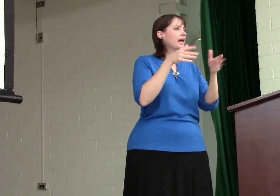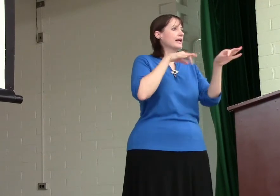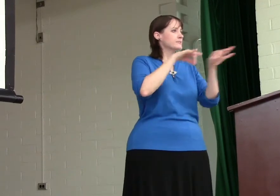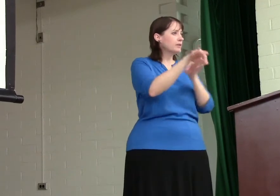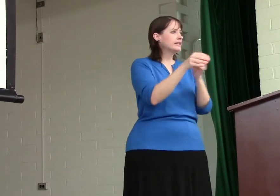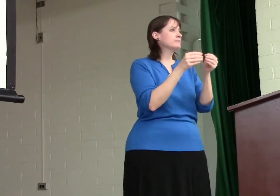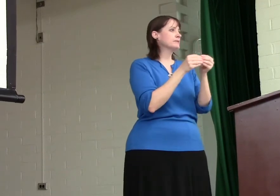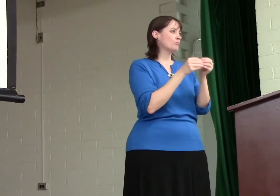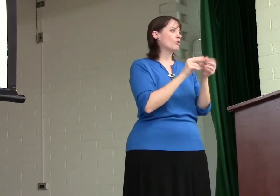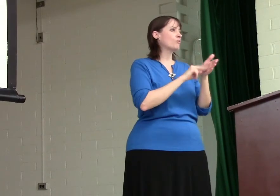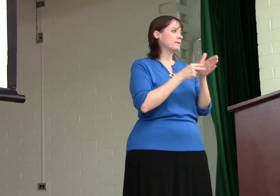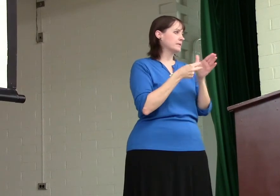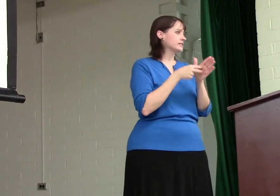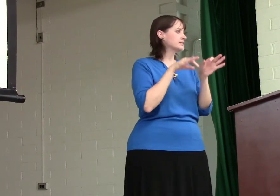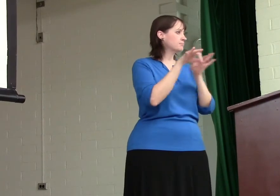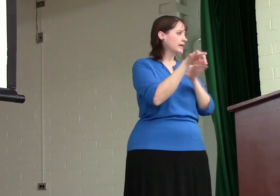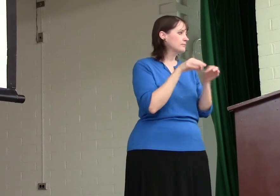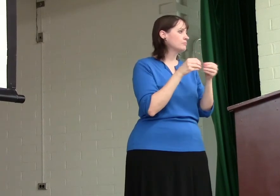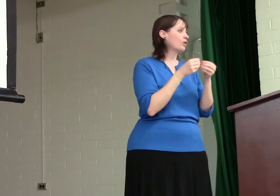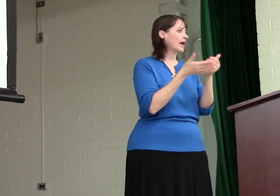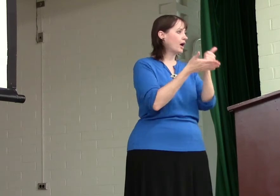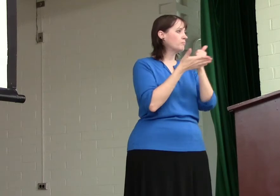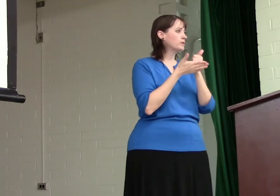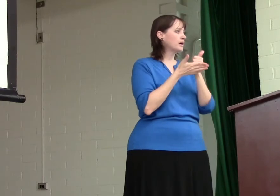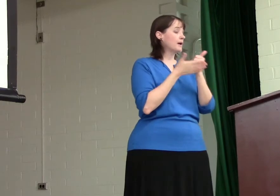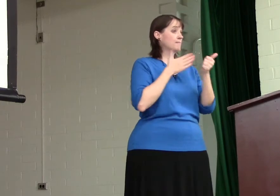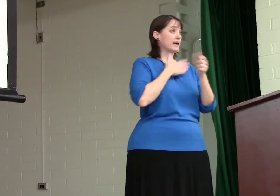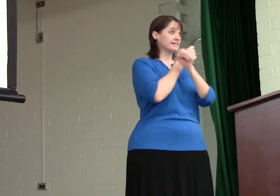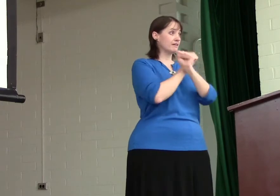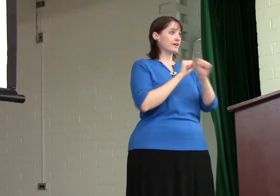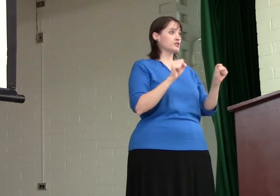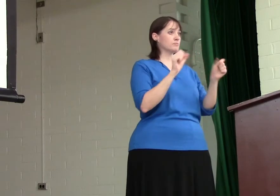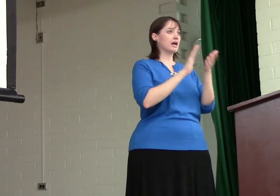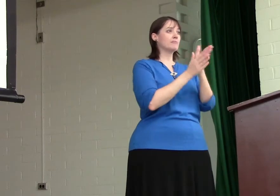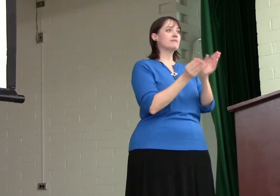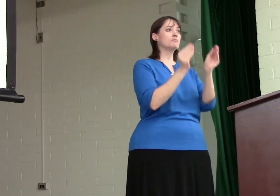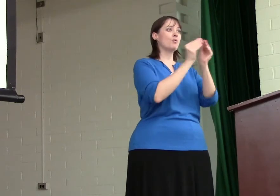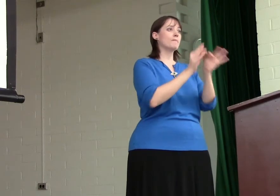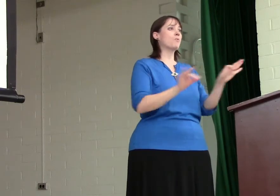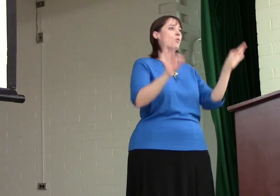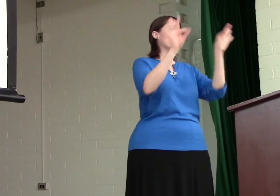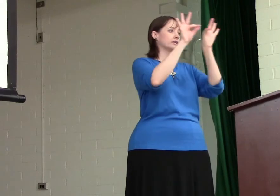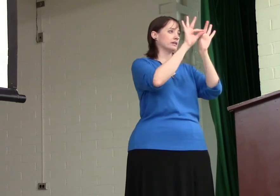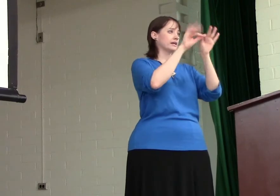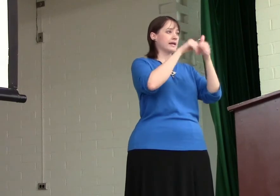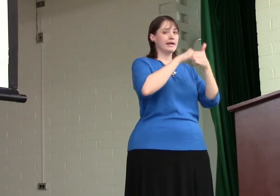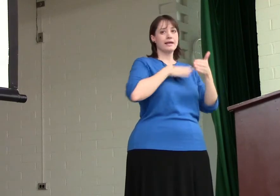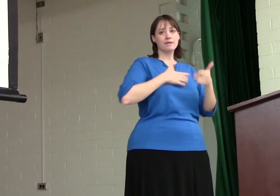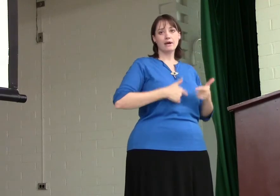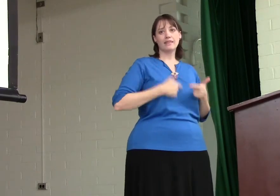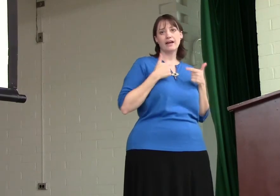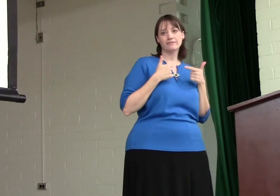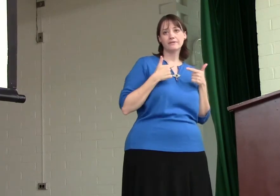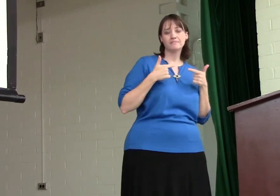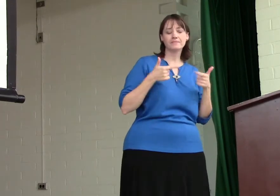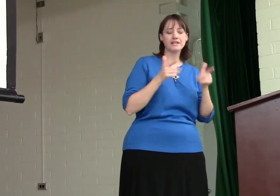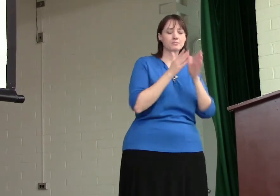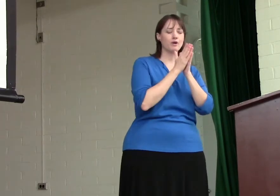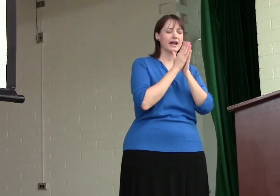Explain to me more what it means. Explain to me more. Help my salvation become even more important in my life. Let's pray. God,